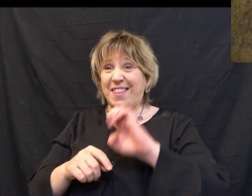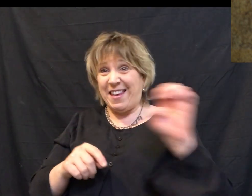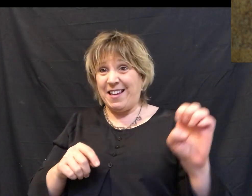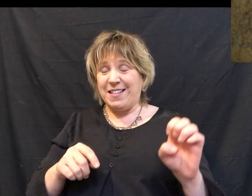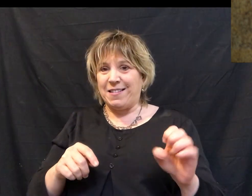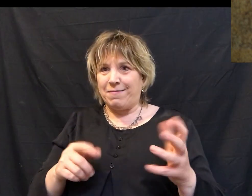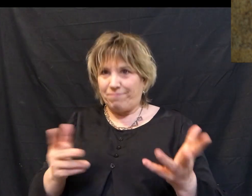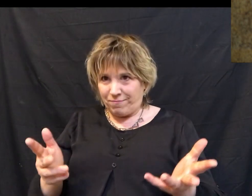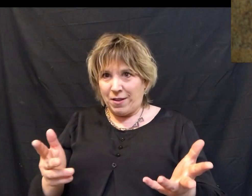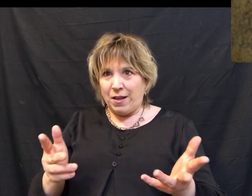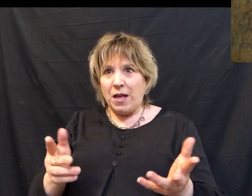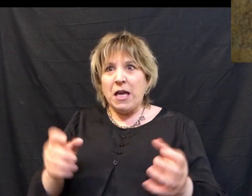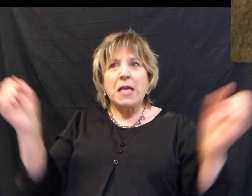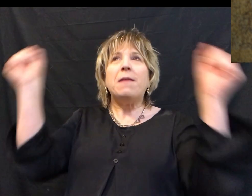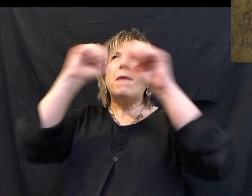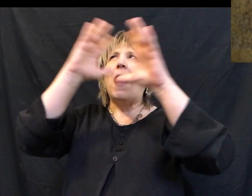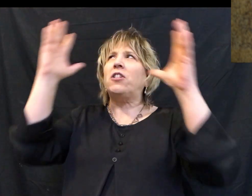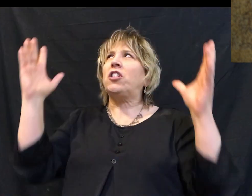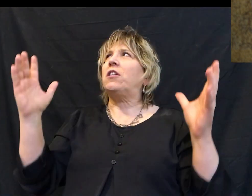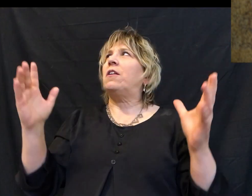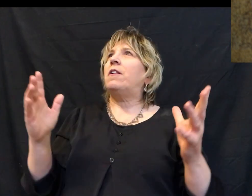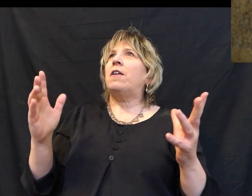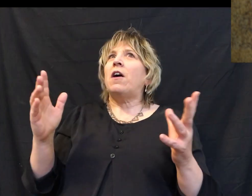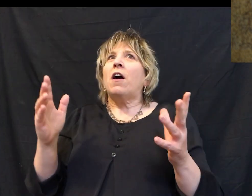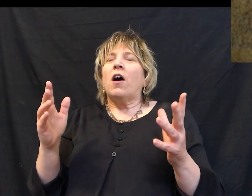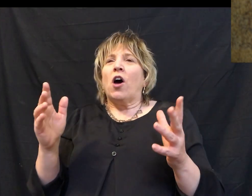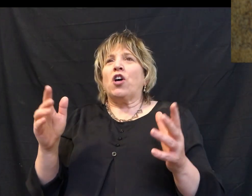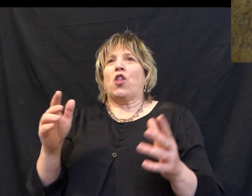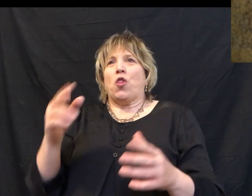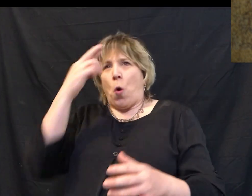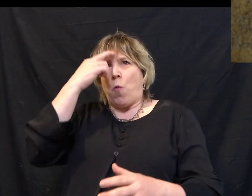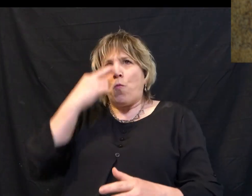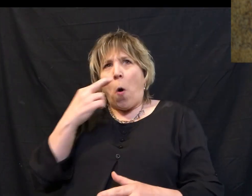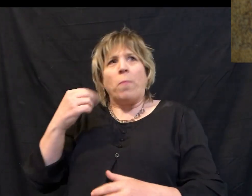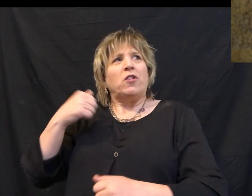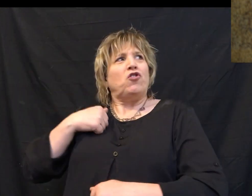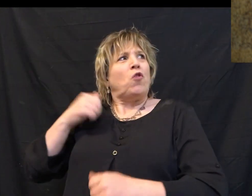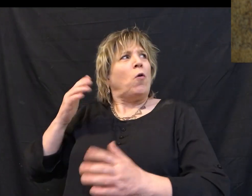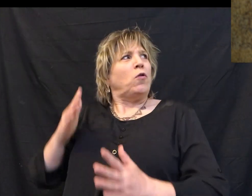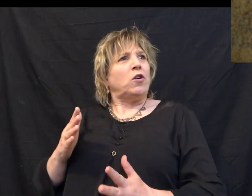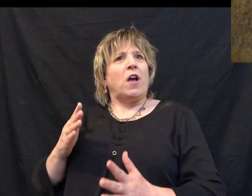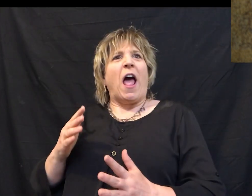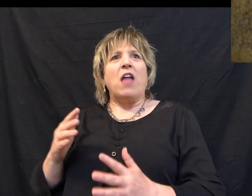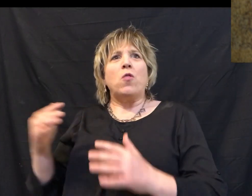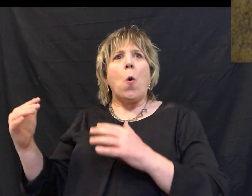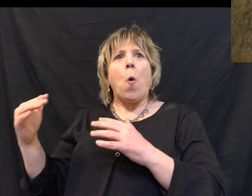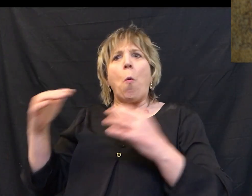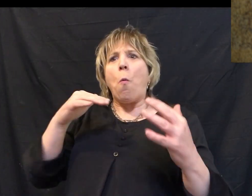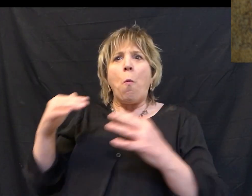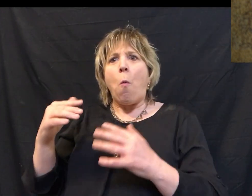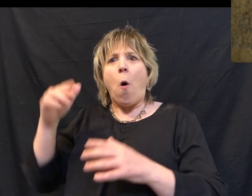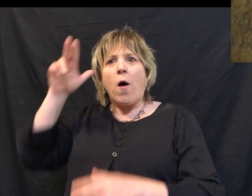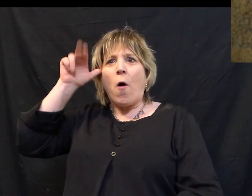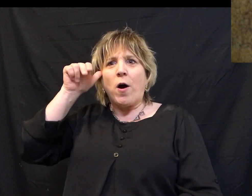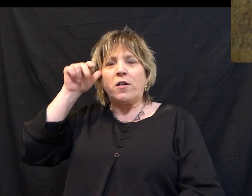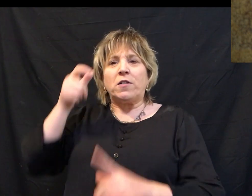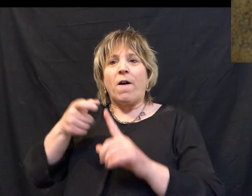I mean, imagine watching the display of Pilate and the legion of Roman soldiers and their war horses coming